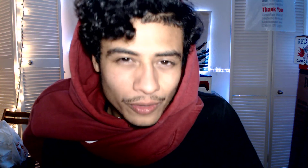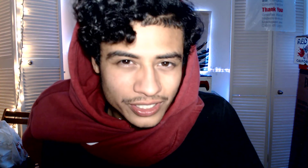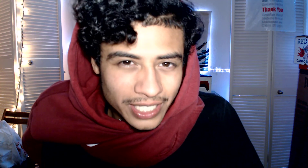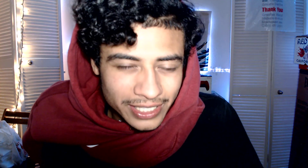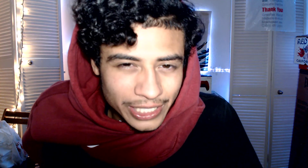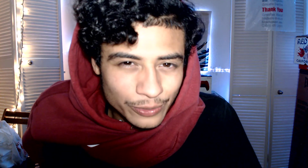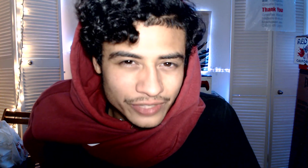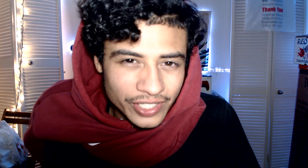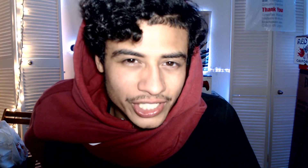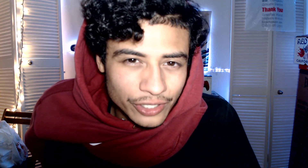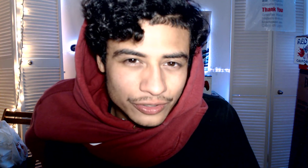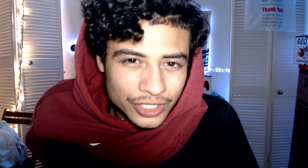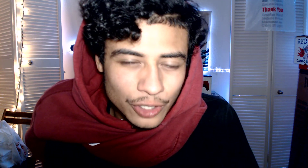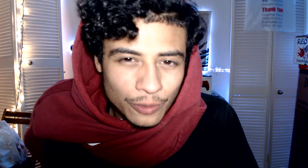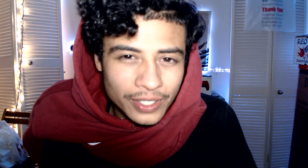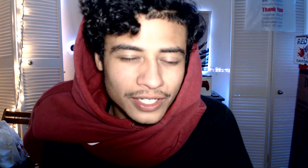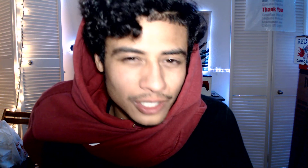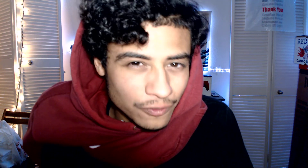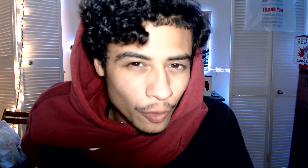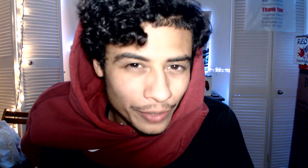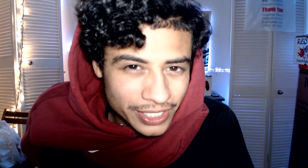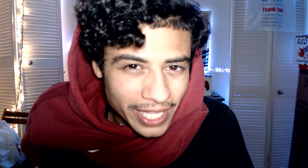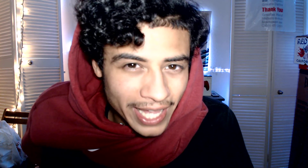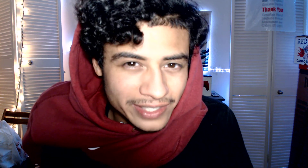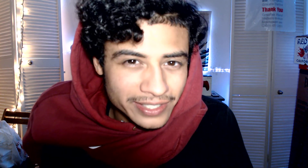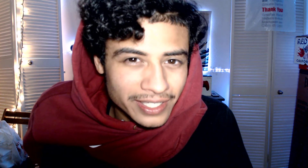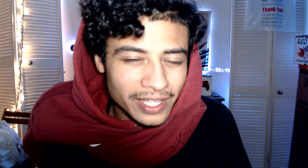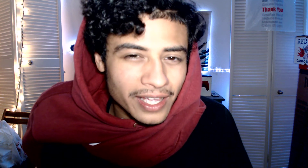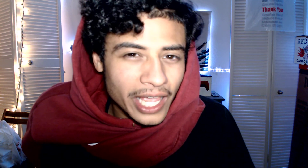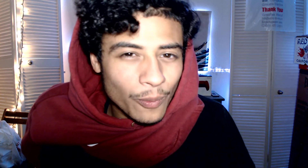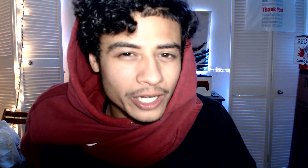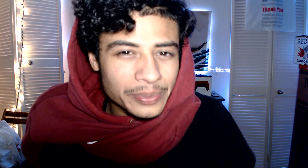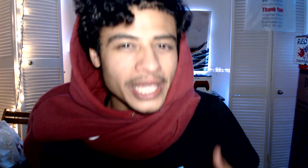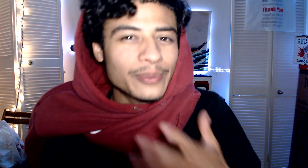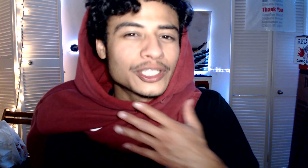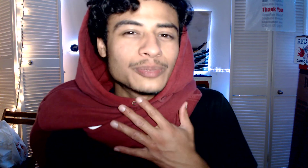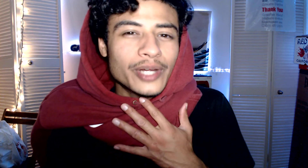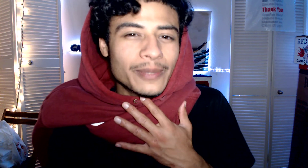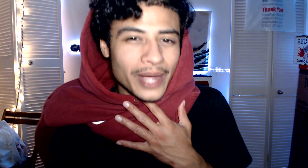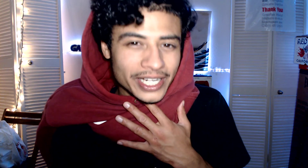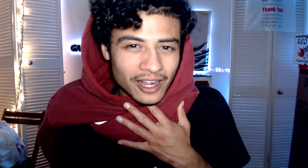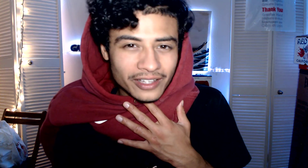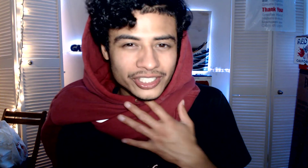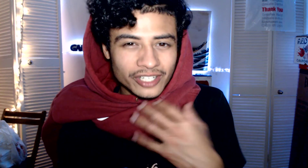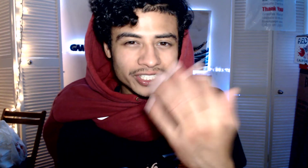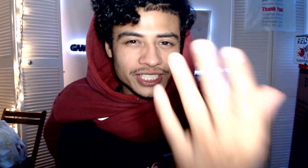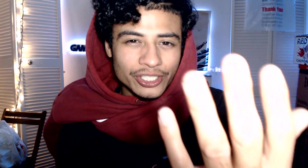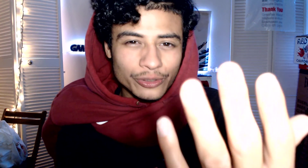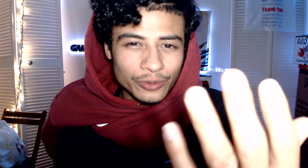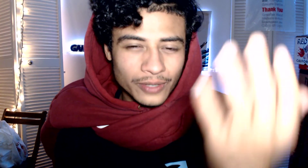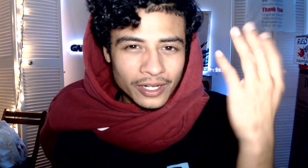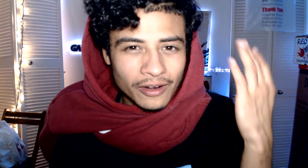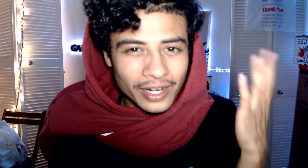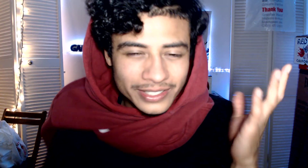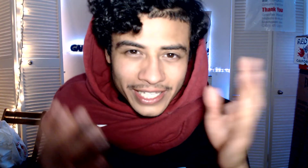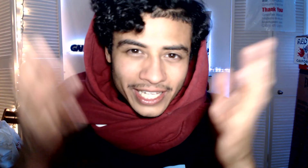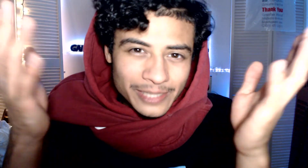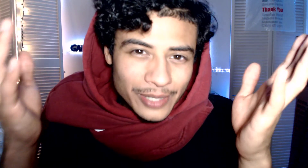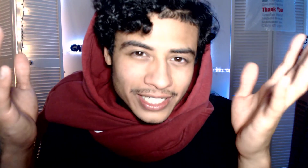sign language videos so look forward to that i want to be able to spread my knowledge onto you or onto anybody that